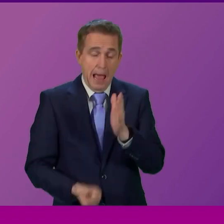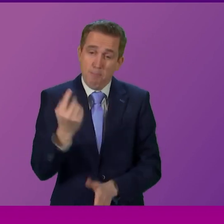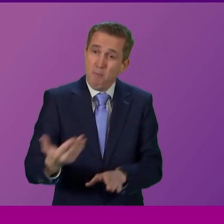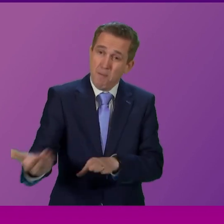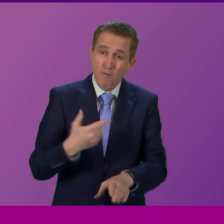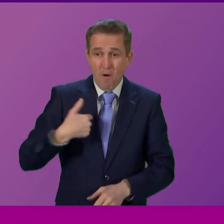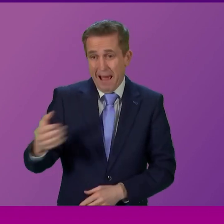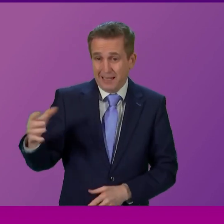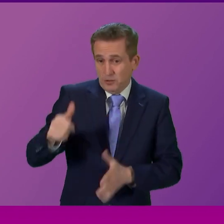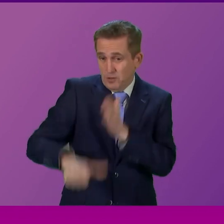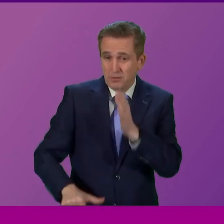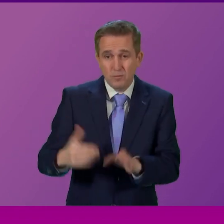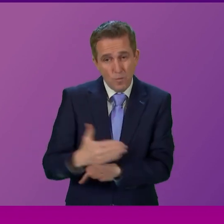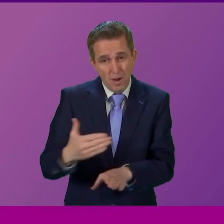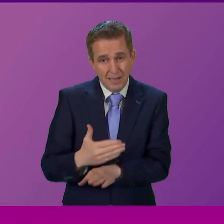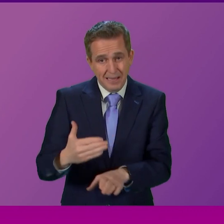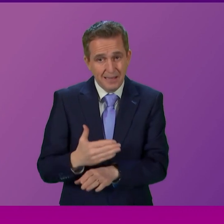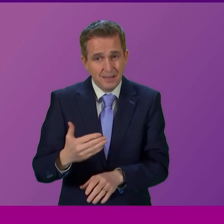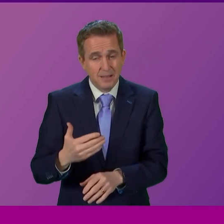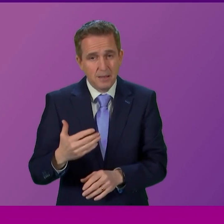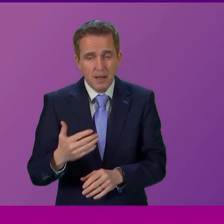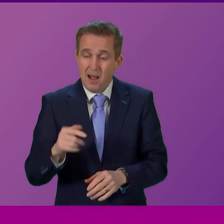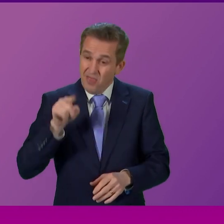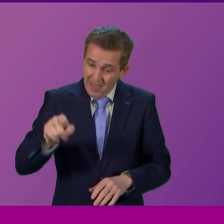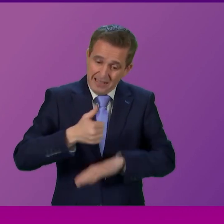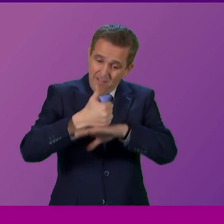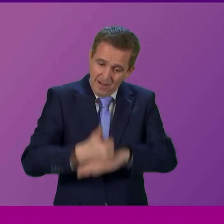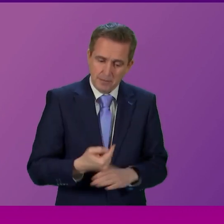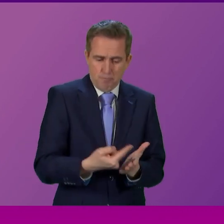it happened for many years and is the foundation principle